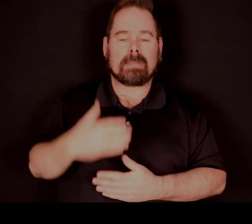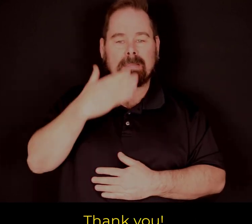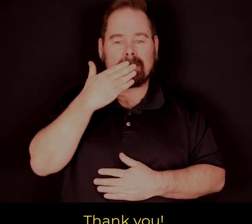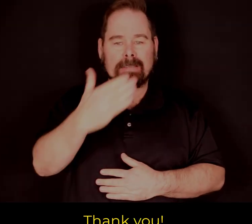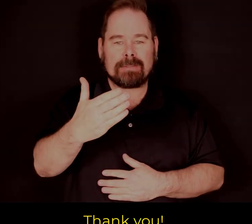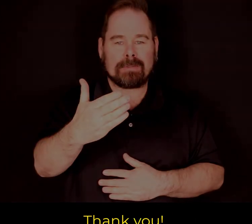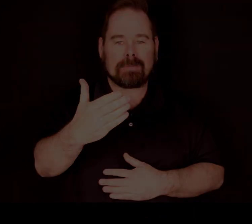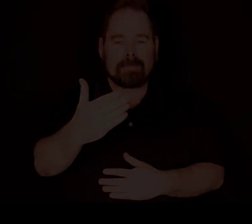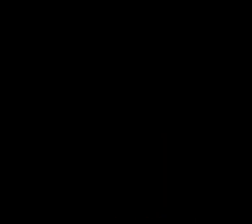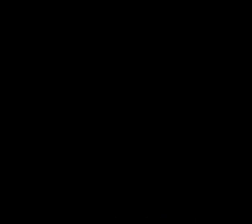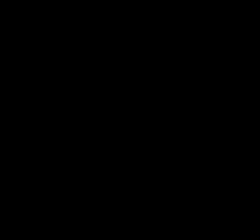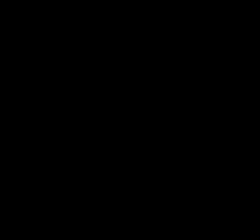Thank you. you. Thank